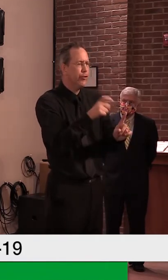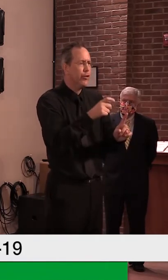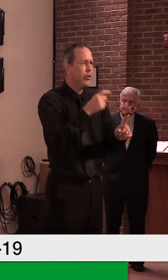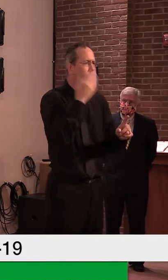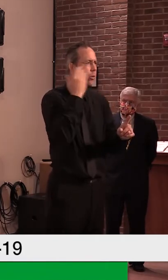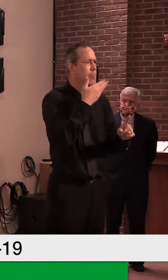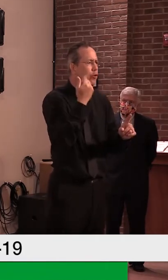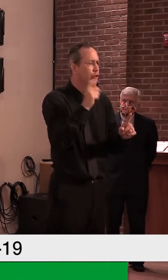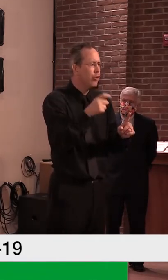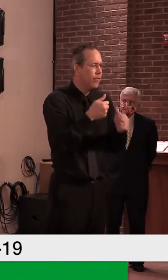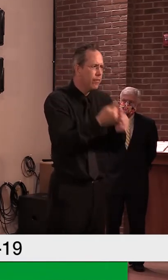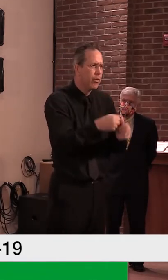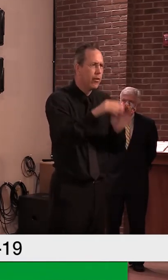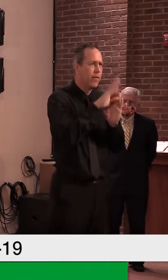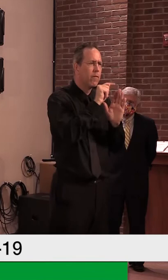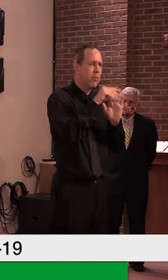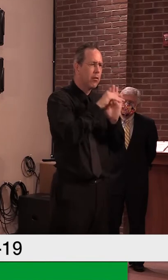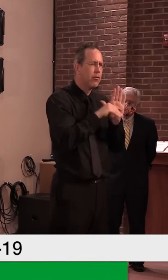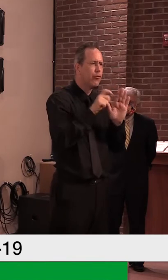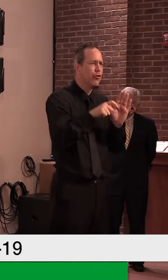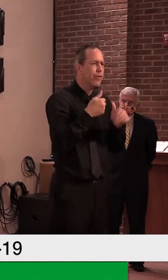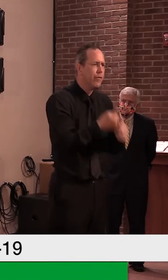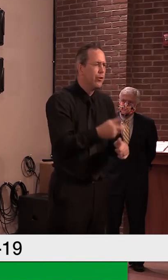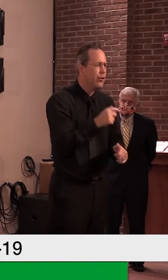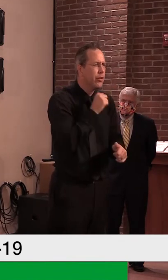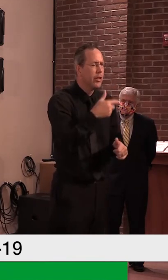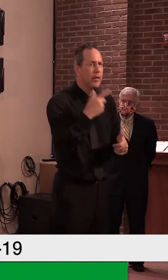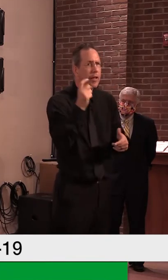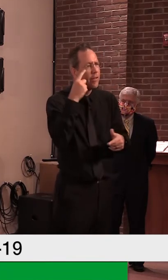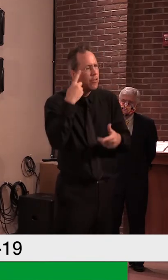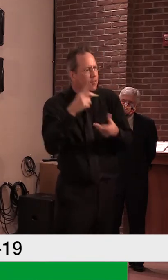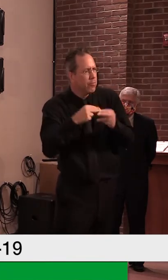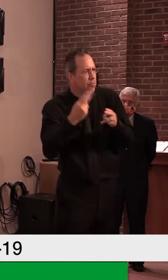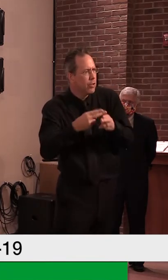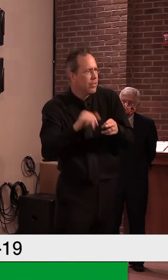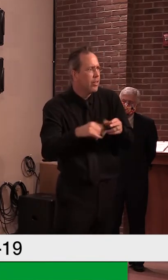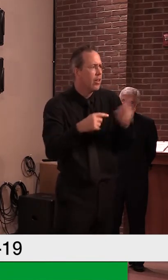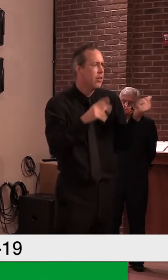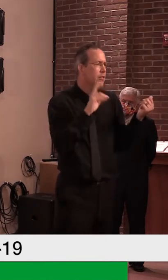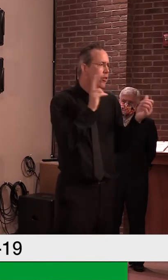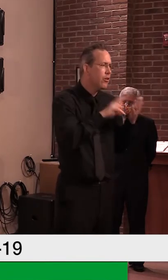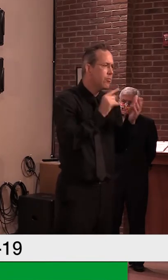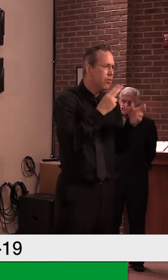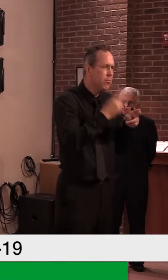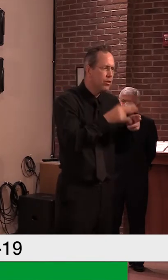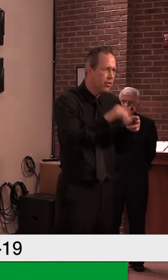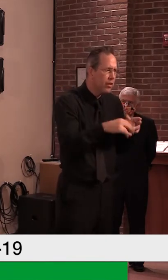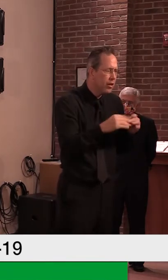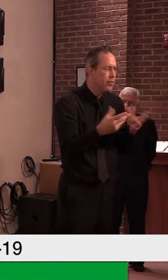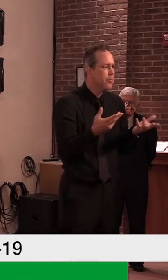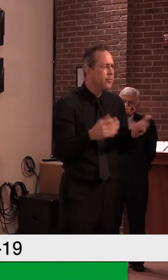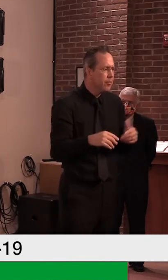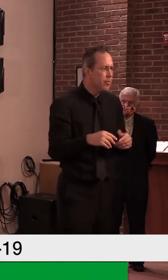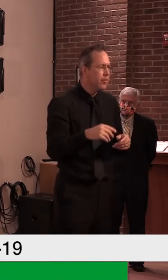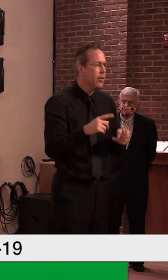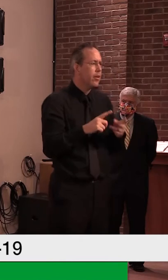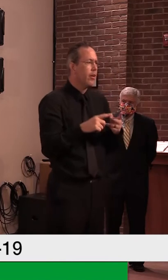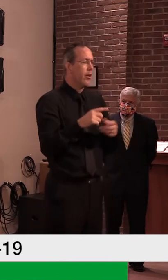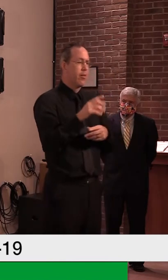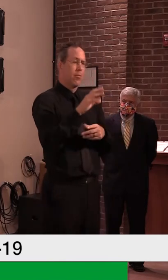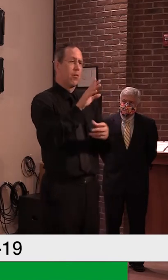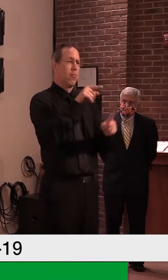to have done or not done earlier. I'm just stating fact, based on my opening comments today,